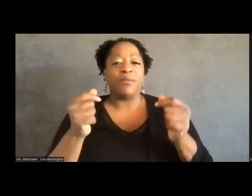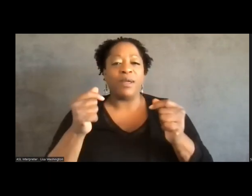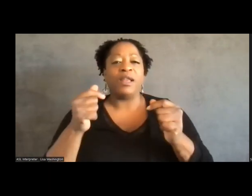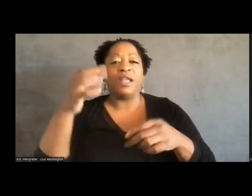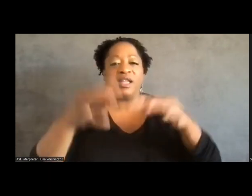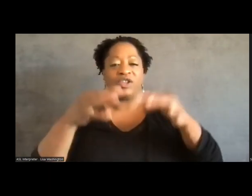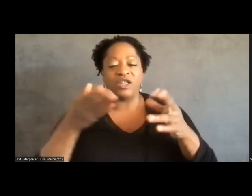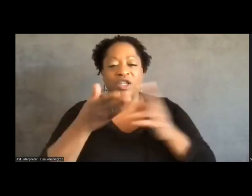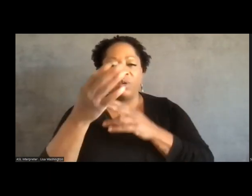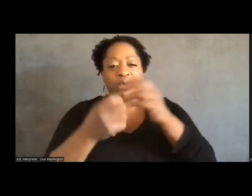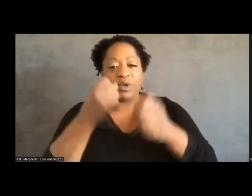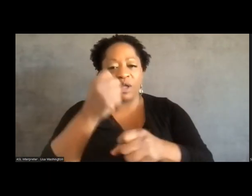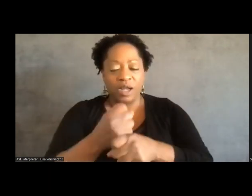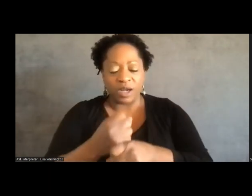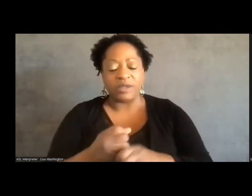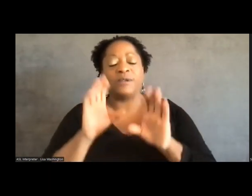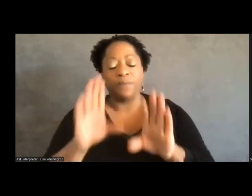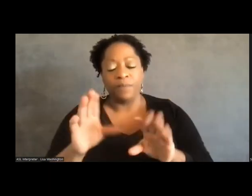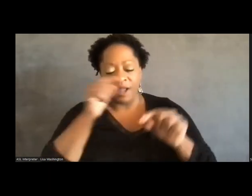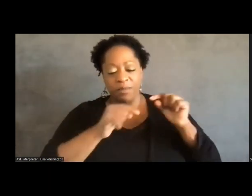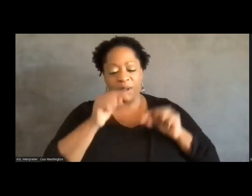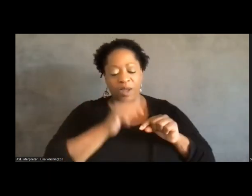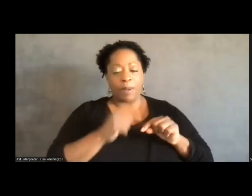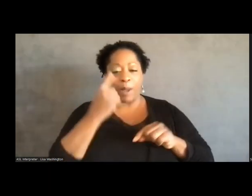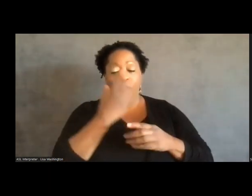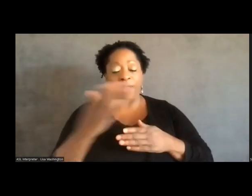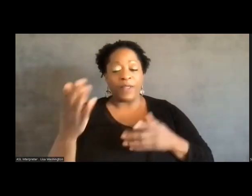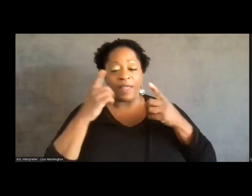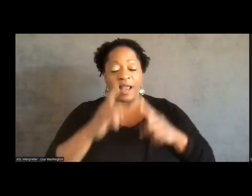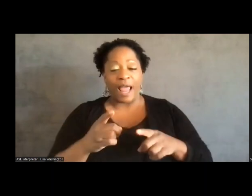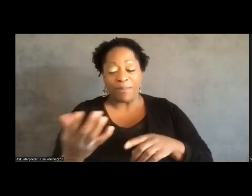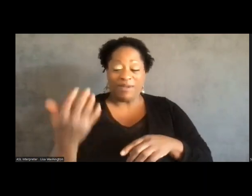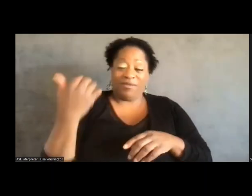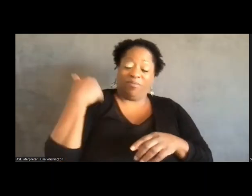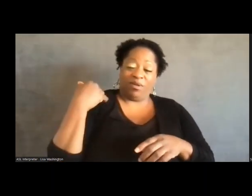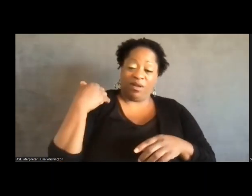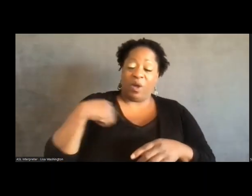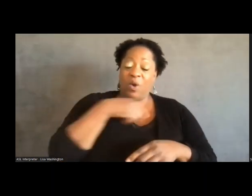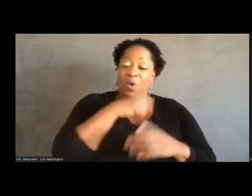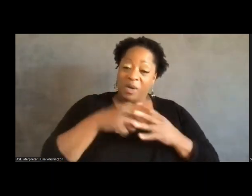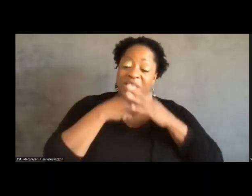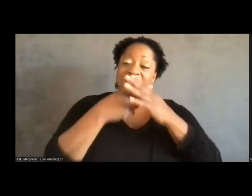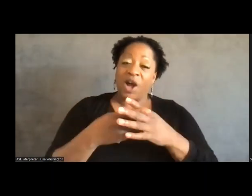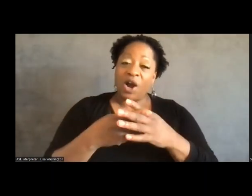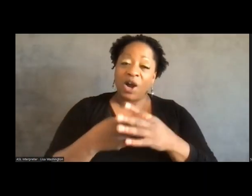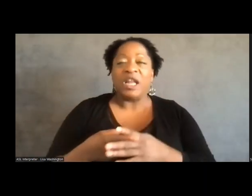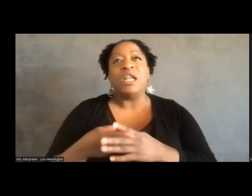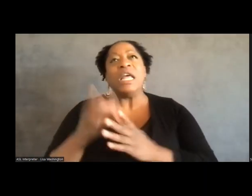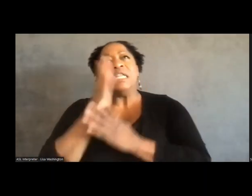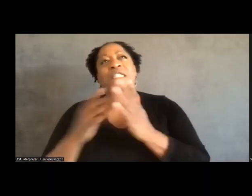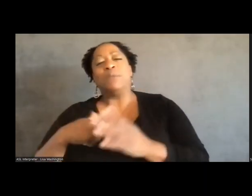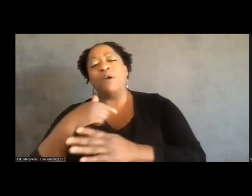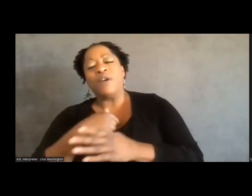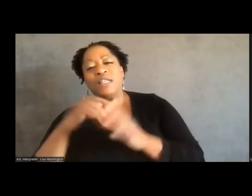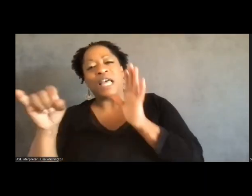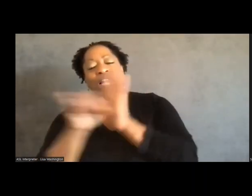So one thing that happened early on is we did start out, I think, even though some of us identified as abolitionists, we were holding